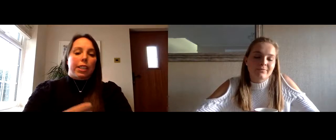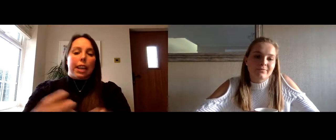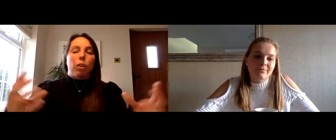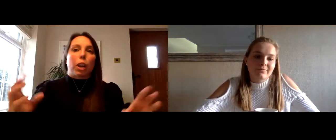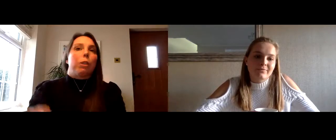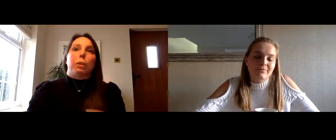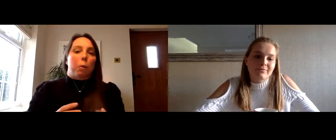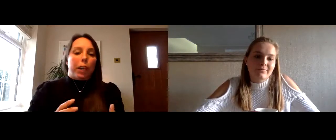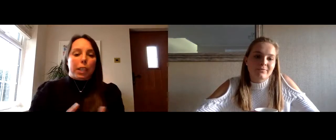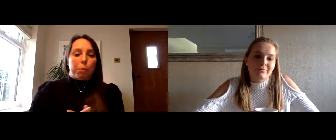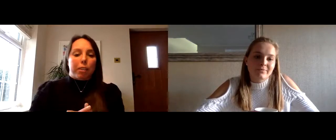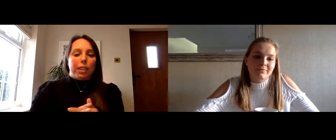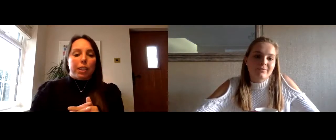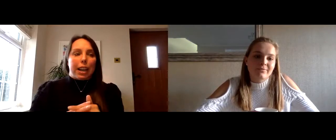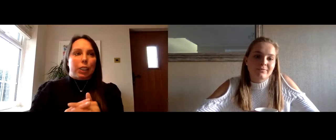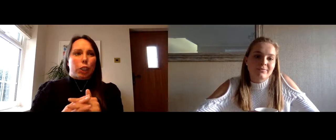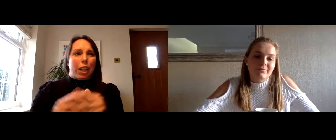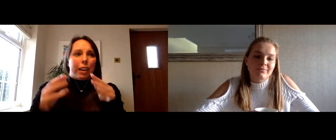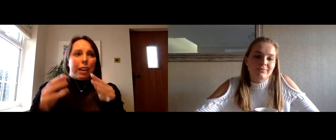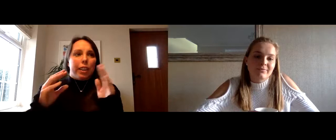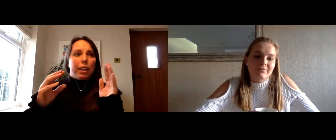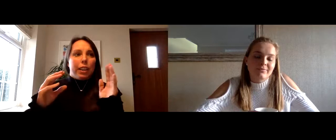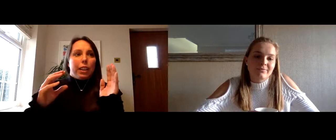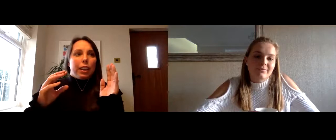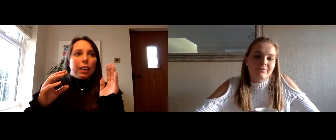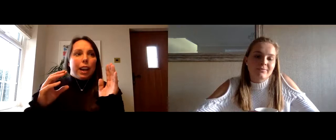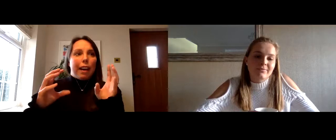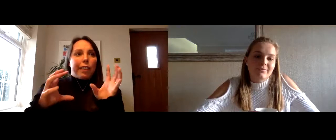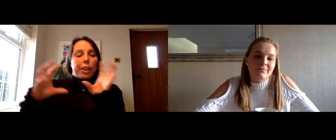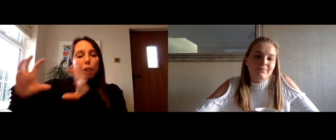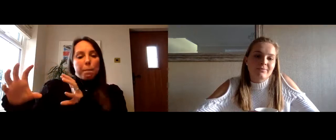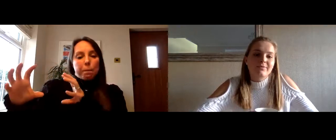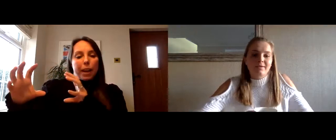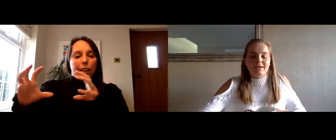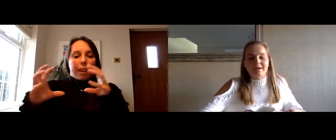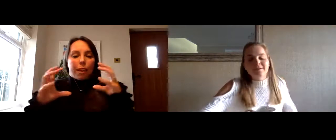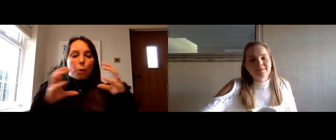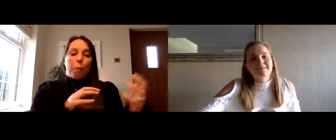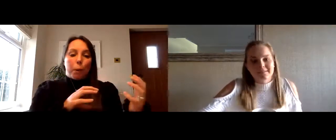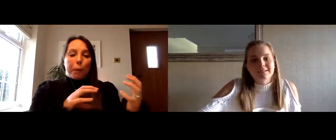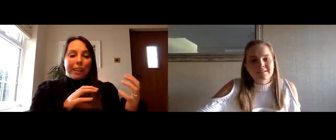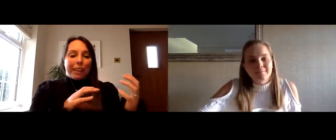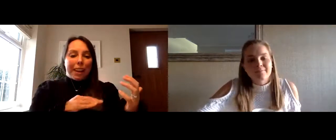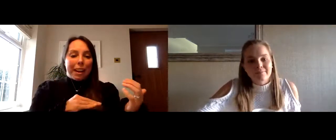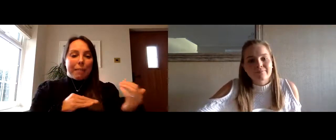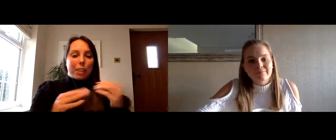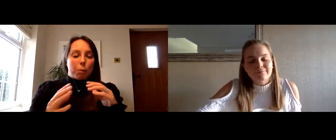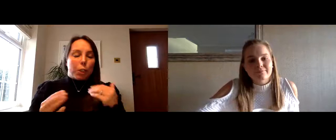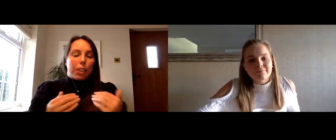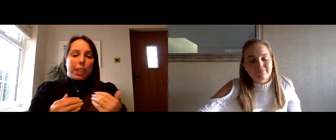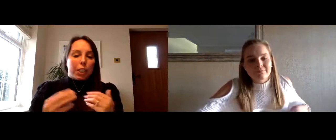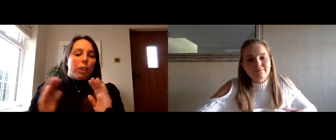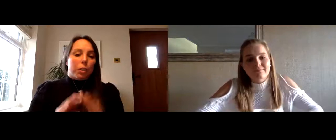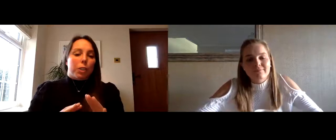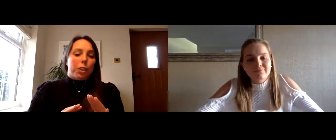university or go and do my work experience and just kind of have a gym bath and a normal bath um so